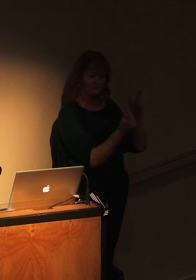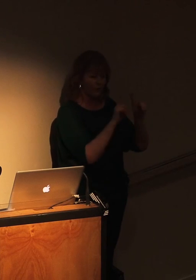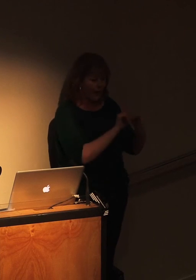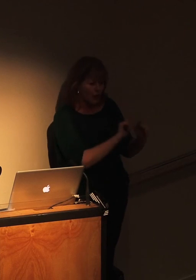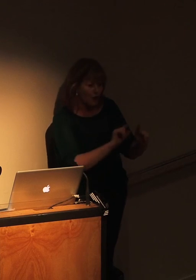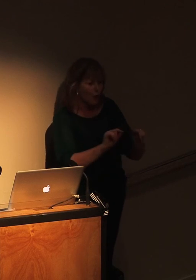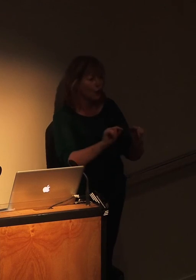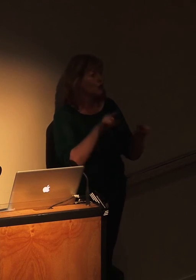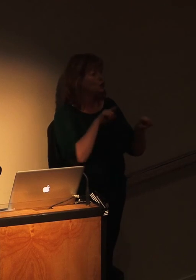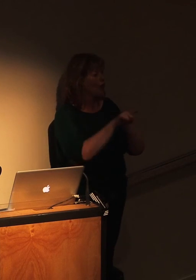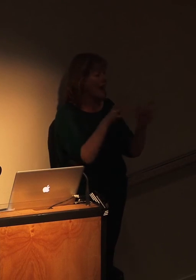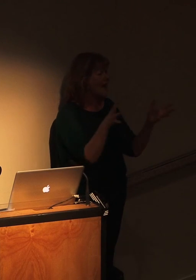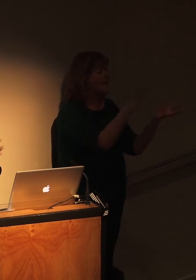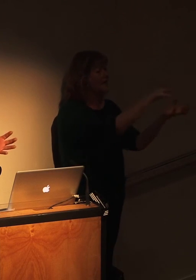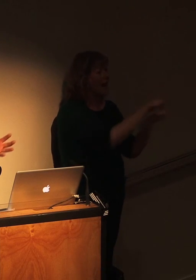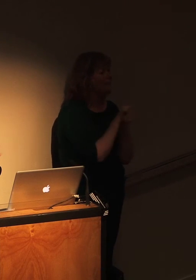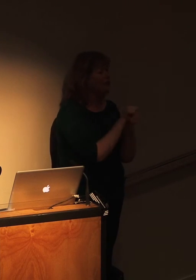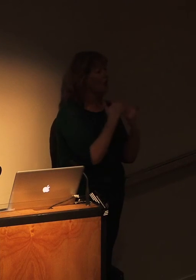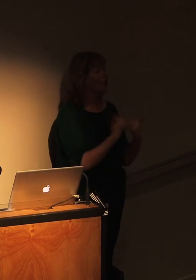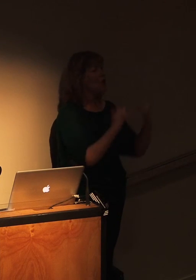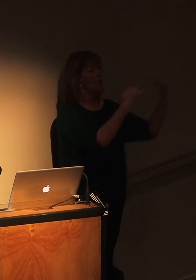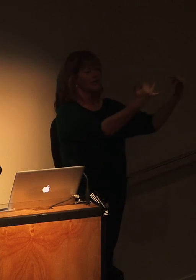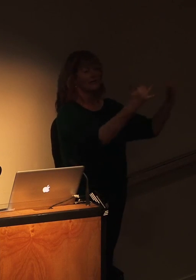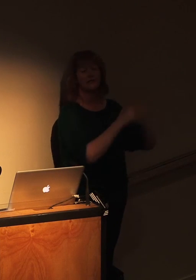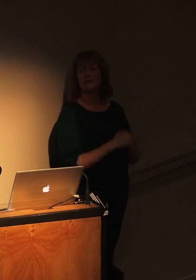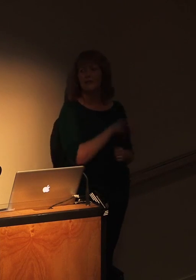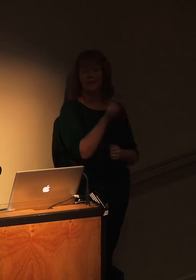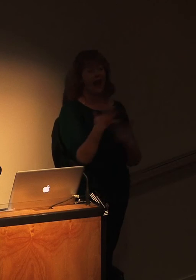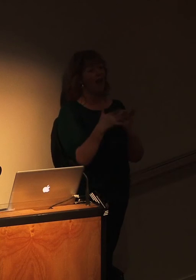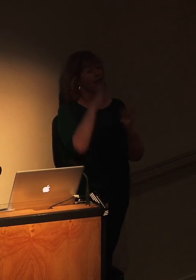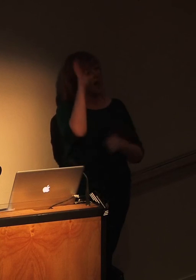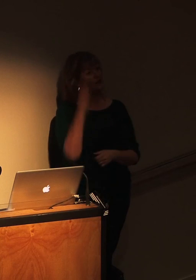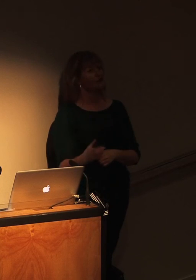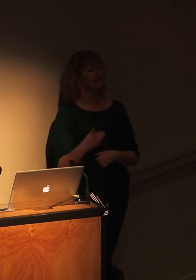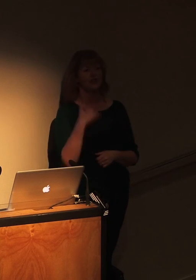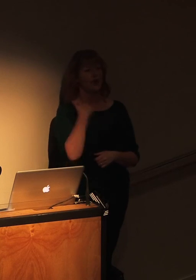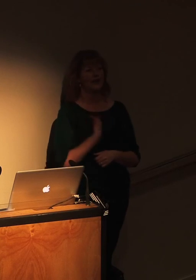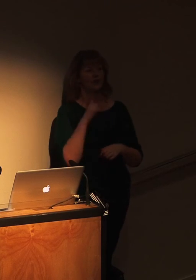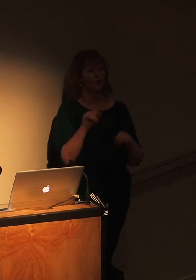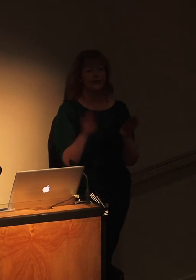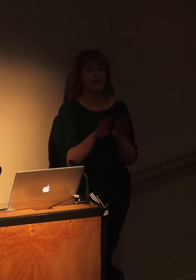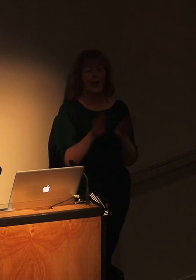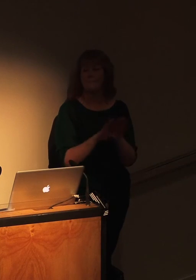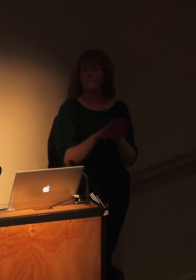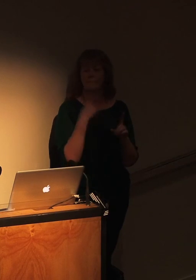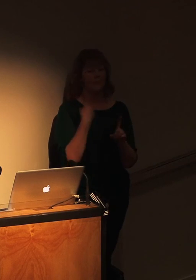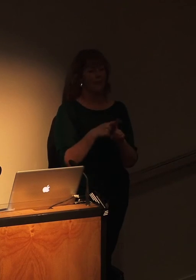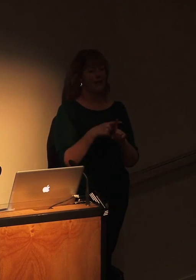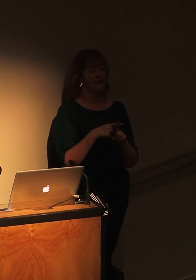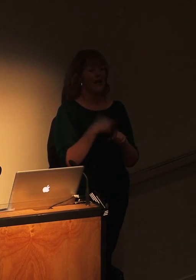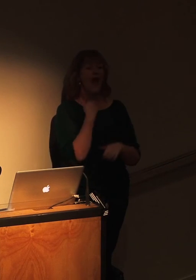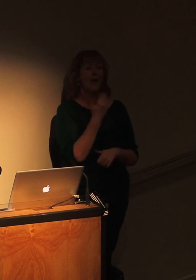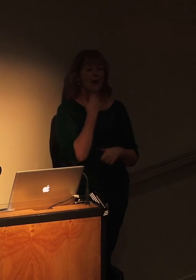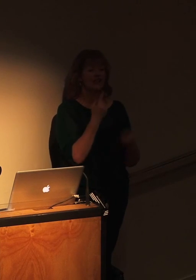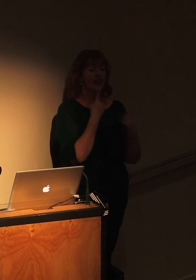and hold our audience for the duration. We can be a lot softer when we go into the other markets. The other thing is the amount of information that we deliver to the audience